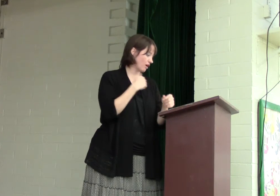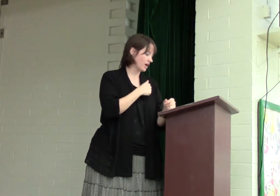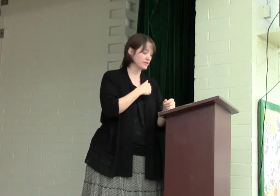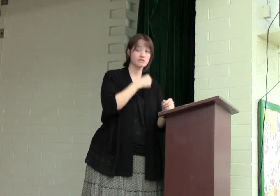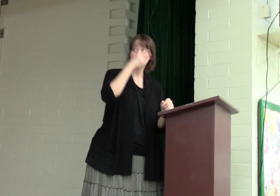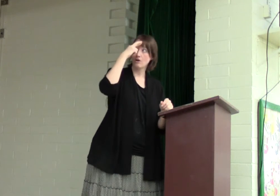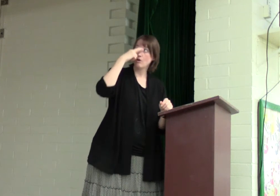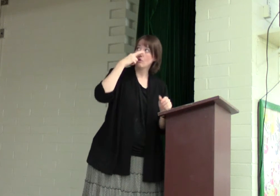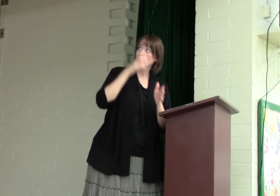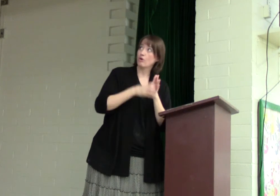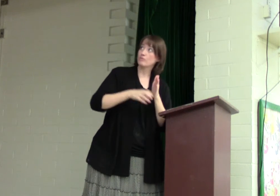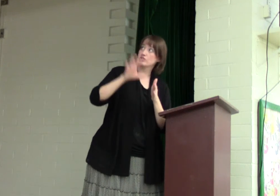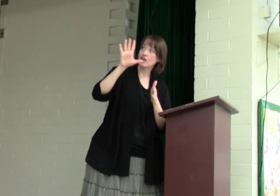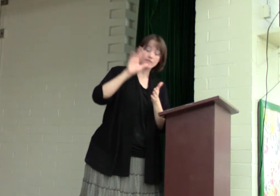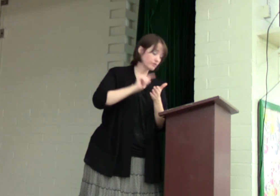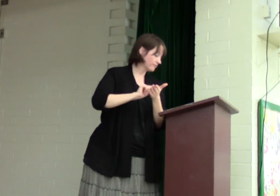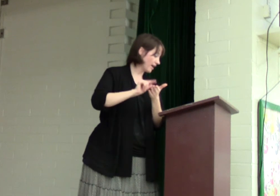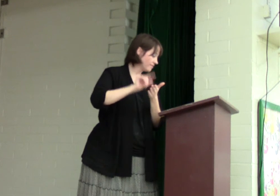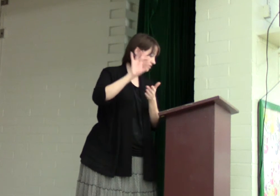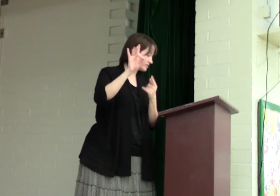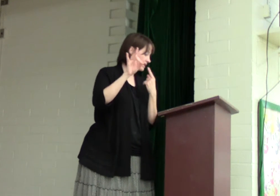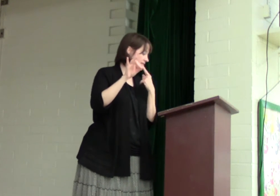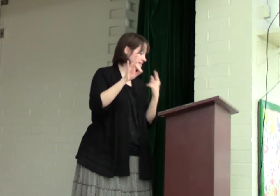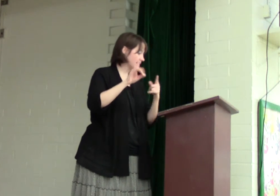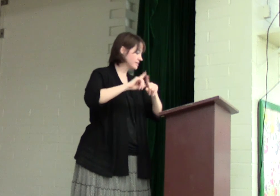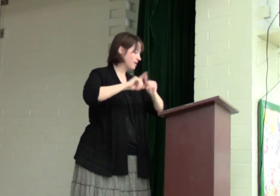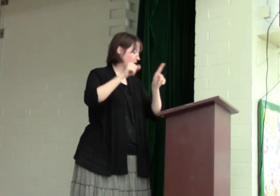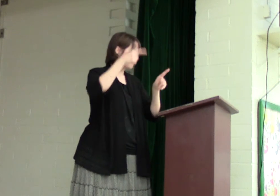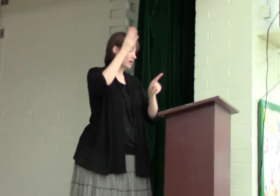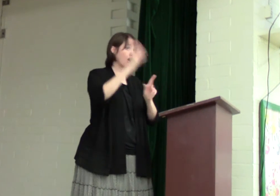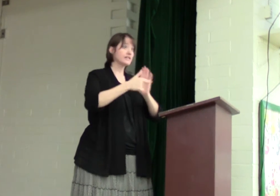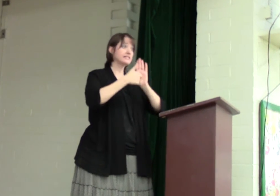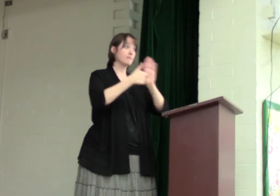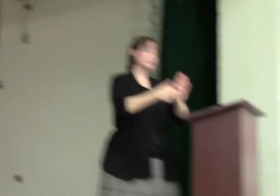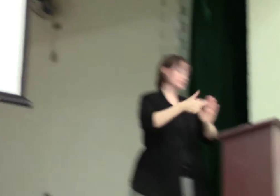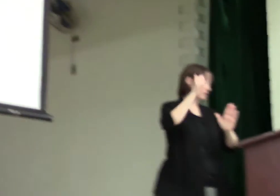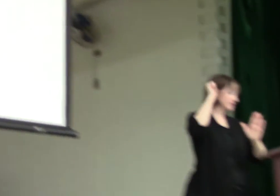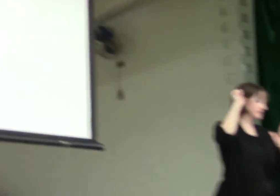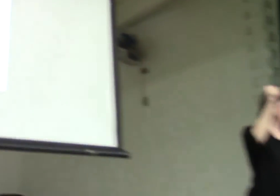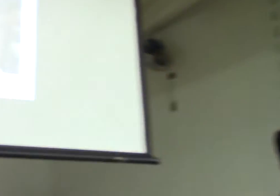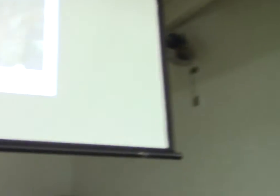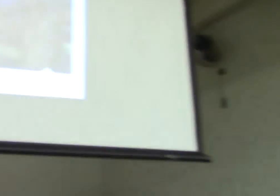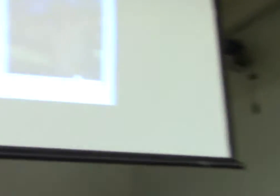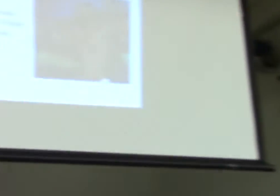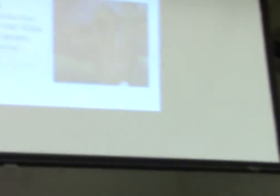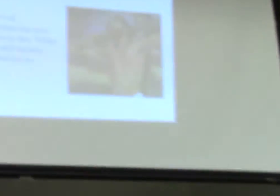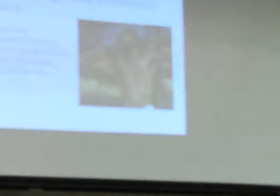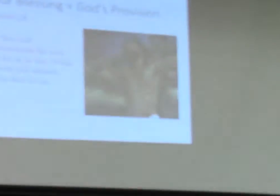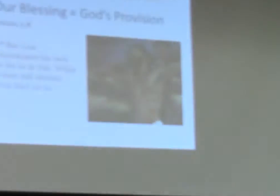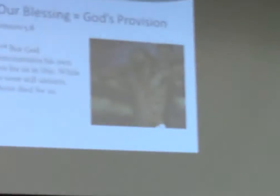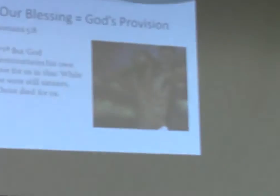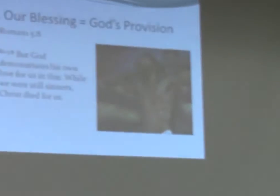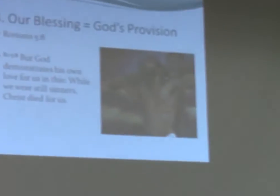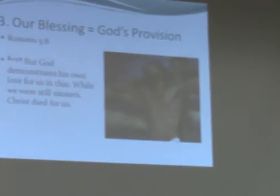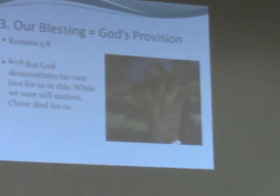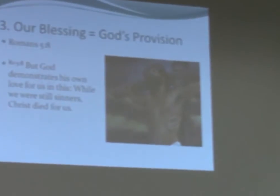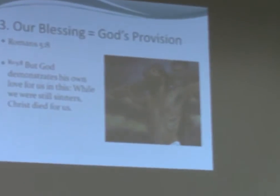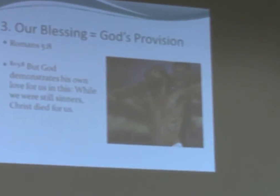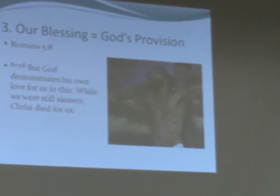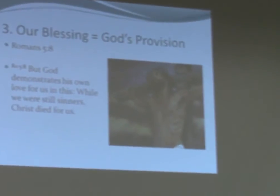us. Romans chapter 5, verse 8 says, But God demonstrates His own love for us, and this, while we were